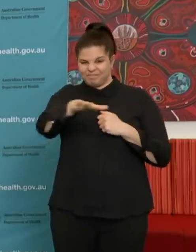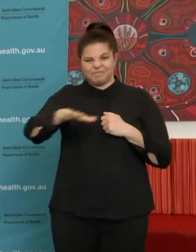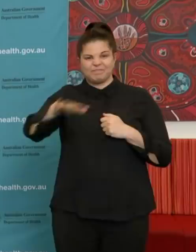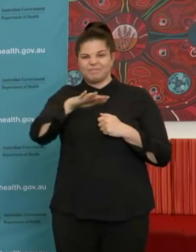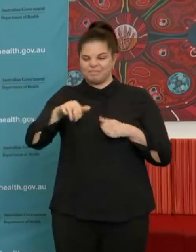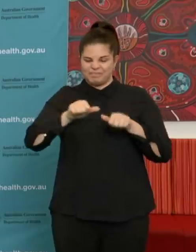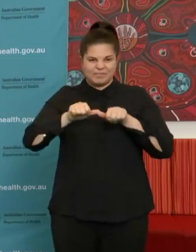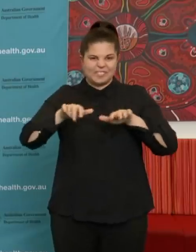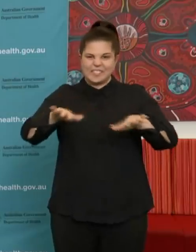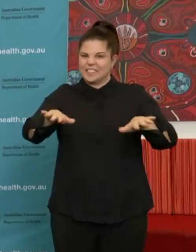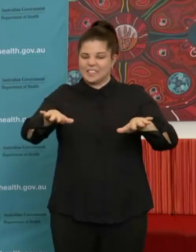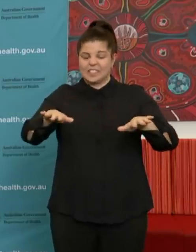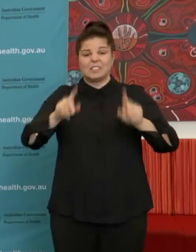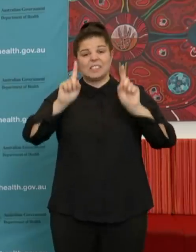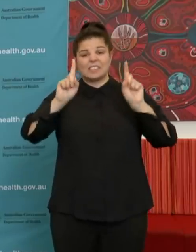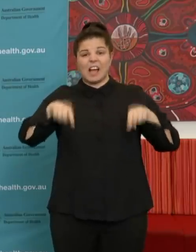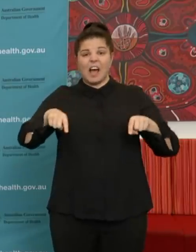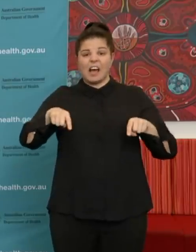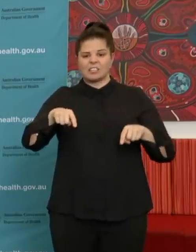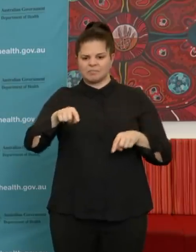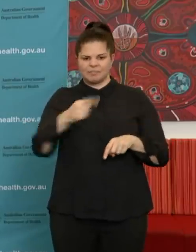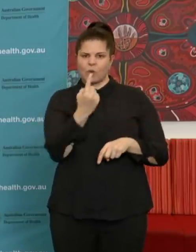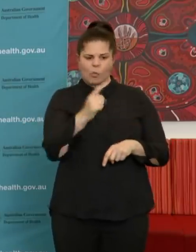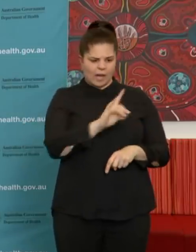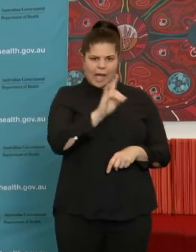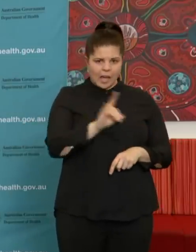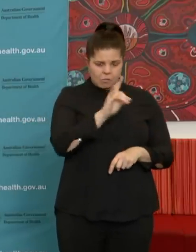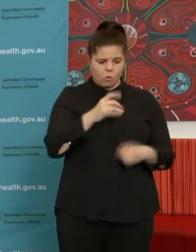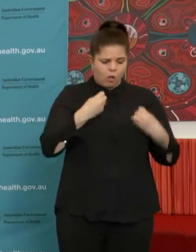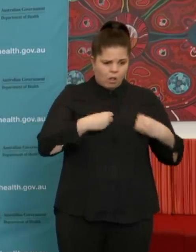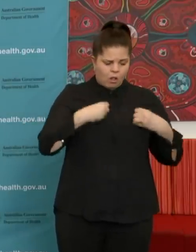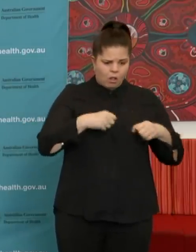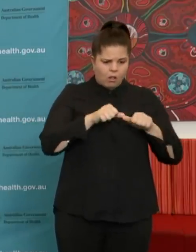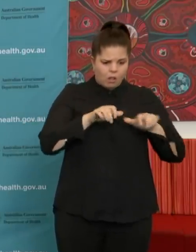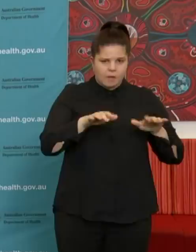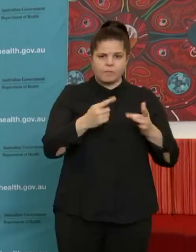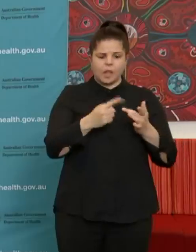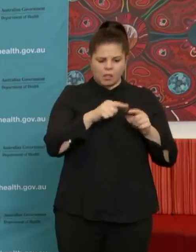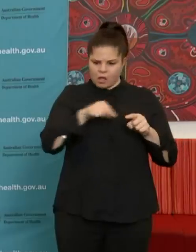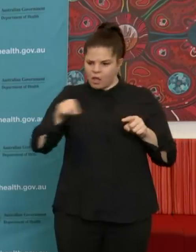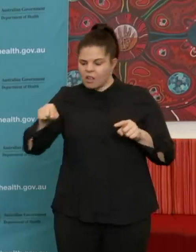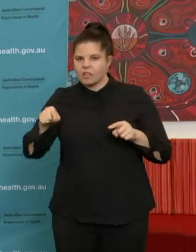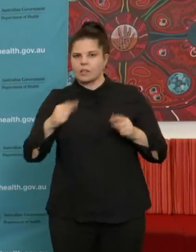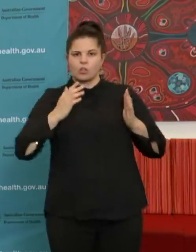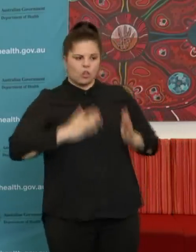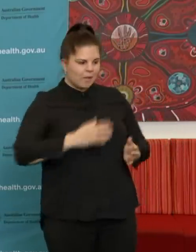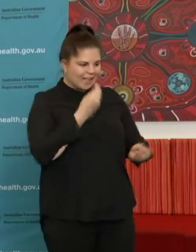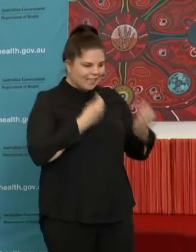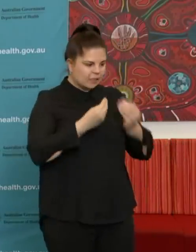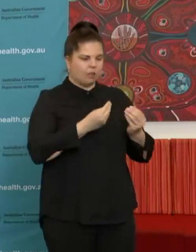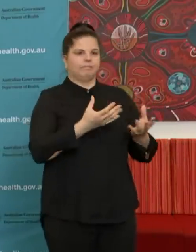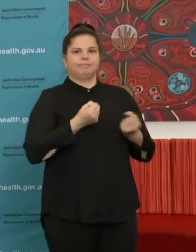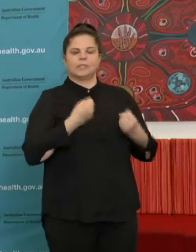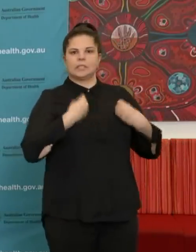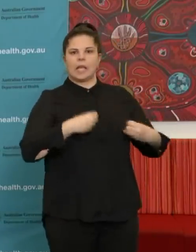virus that has spread from one type of animal, other types of animals into humans, wet markets